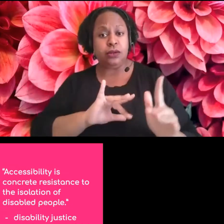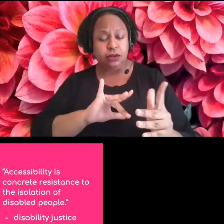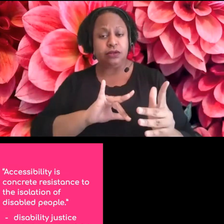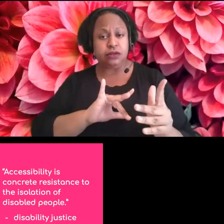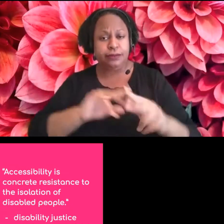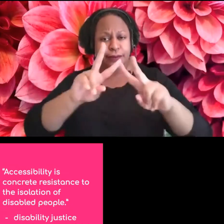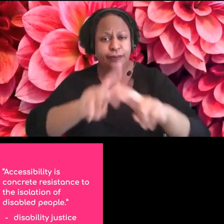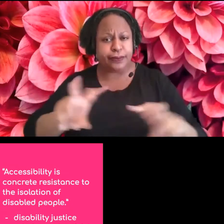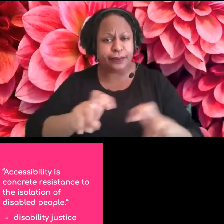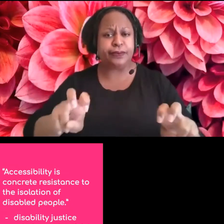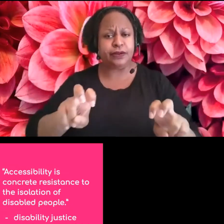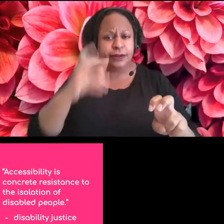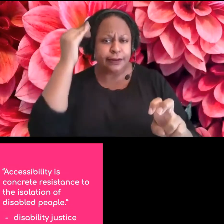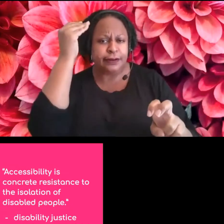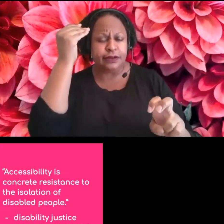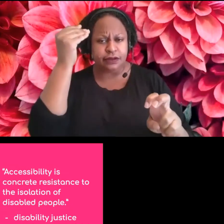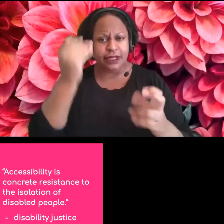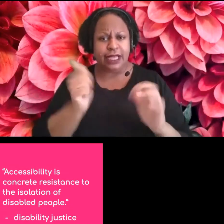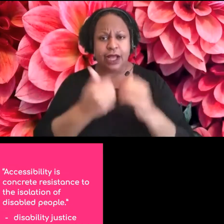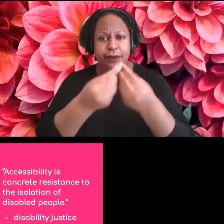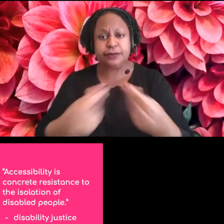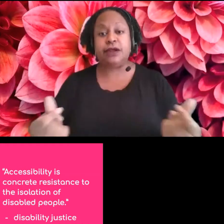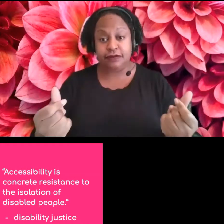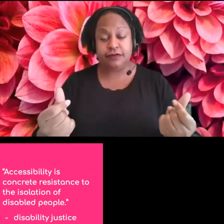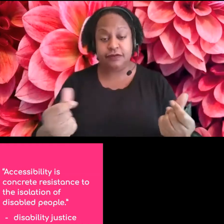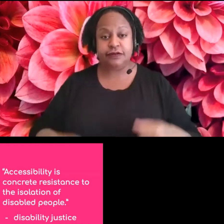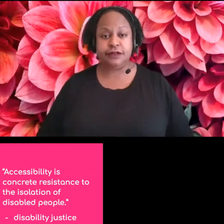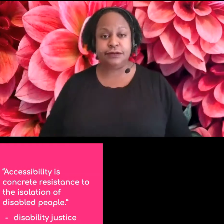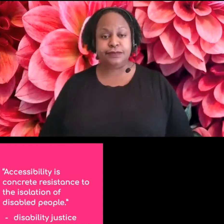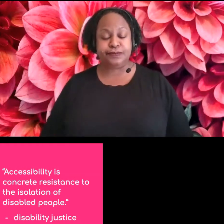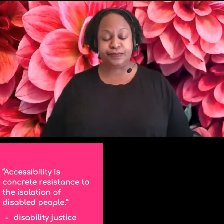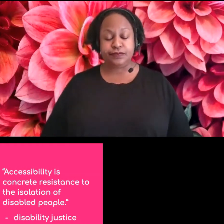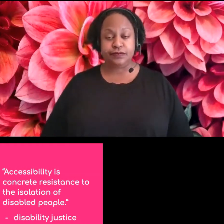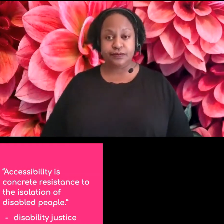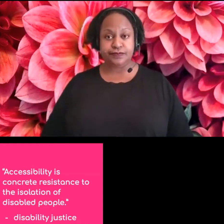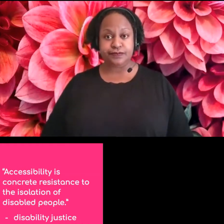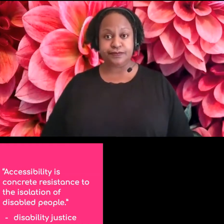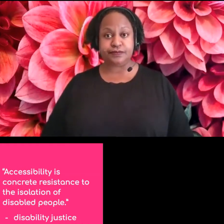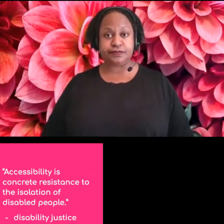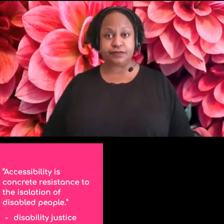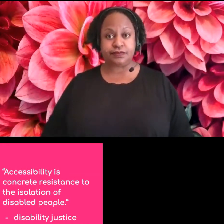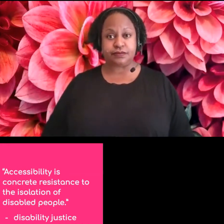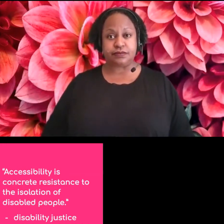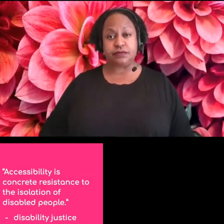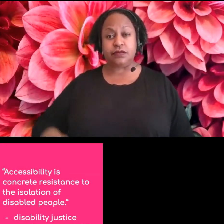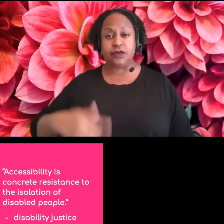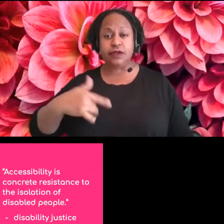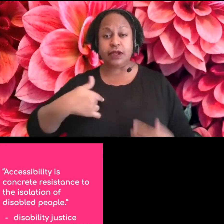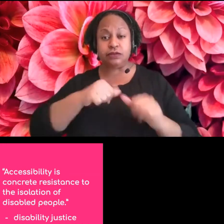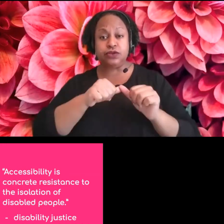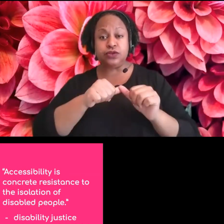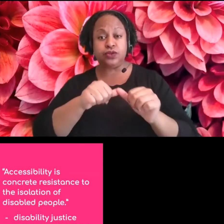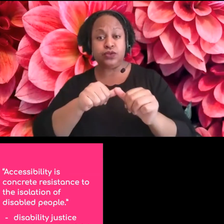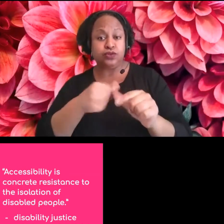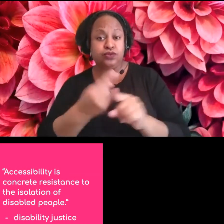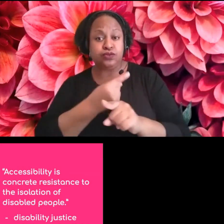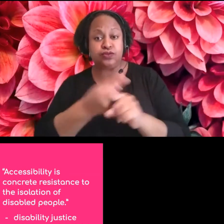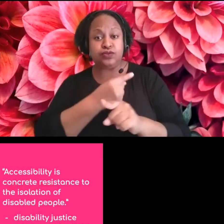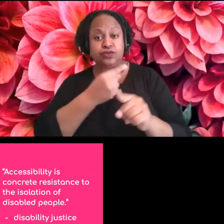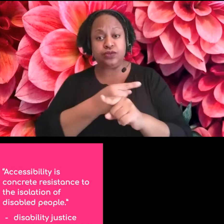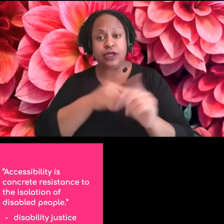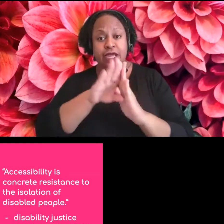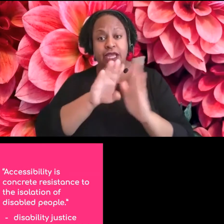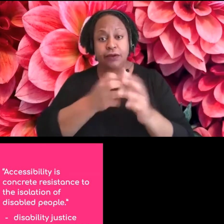I firmly believe that in order to sustain ethical and cooperative mindsets, when we approach access,